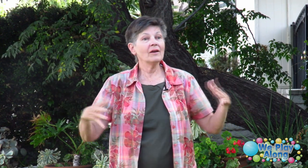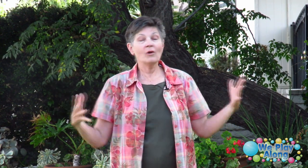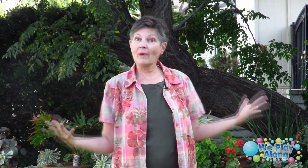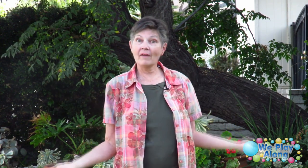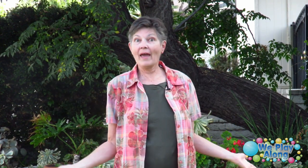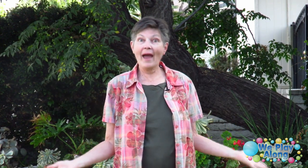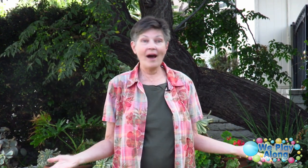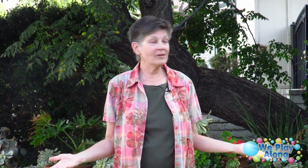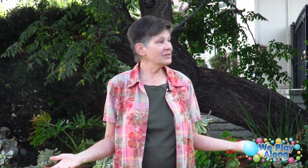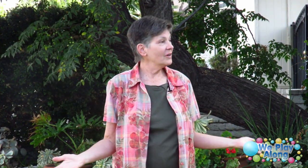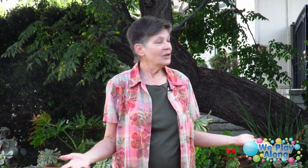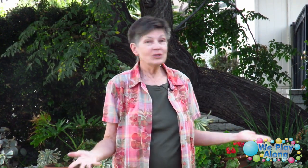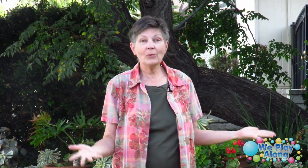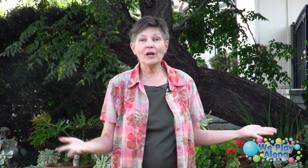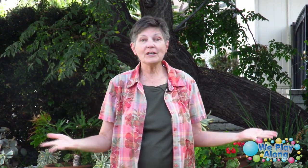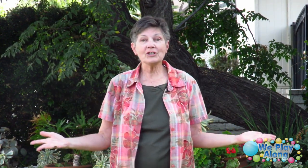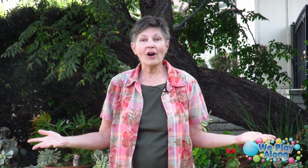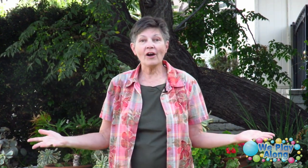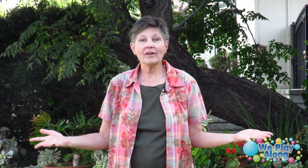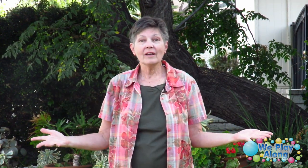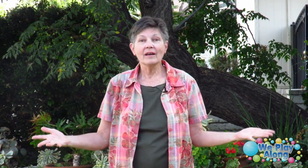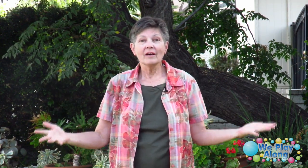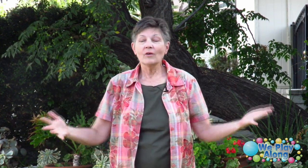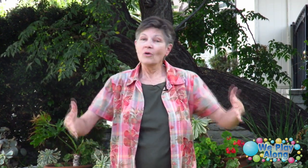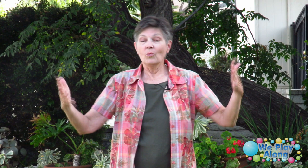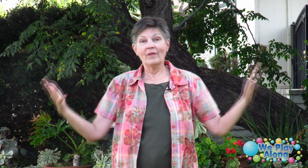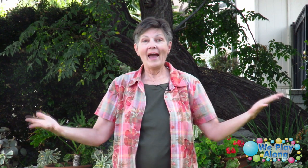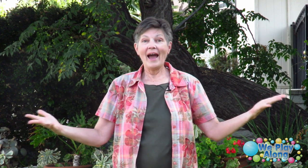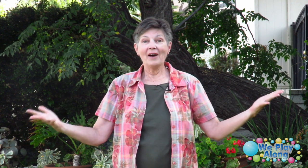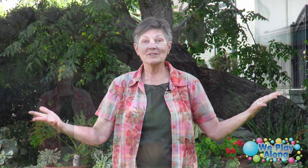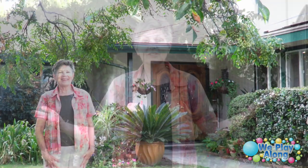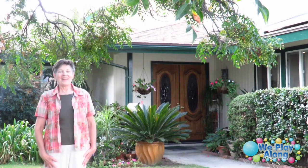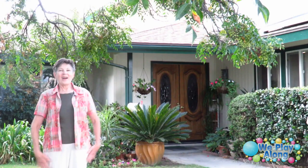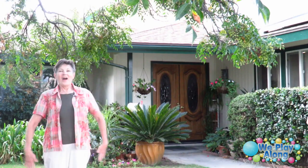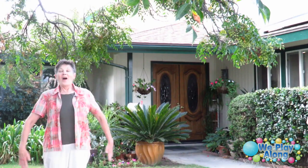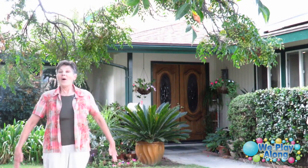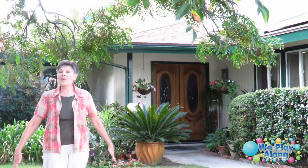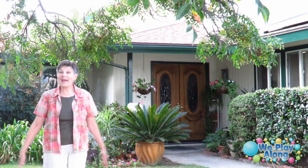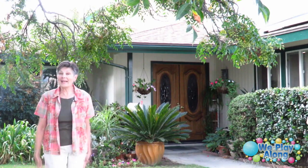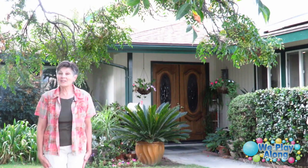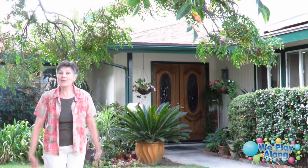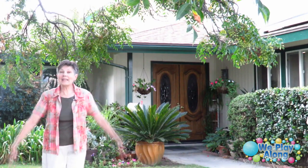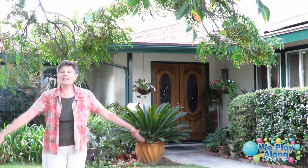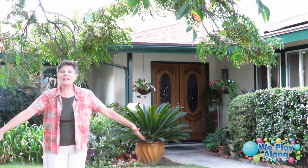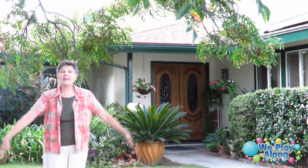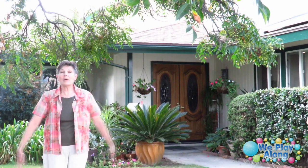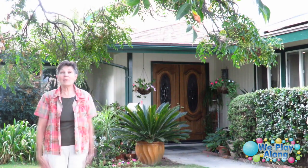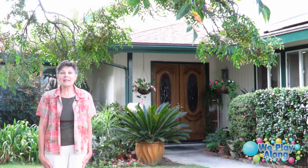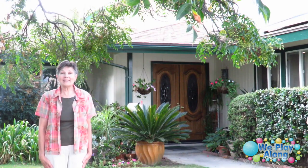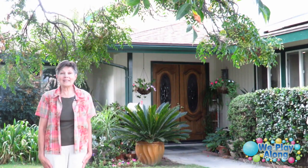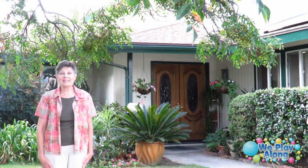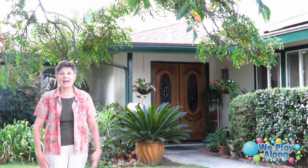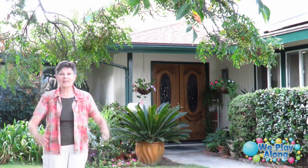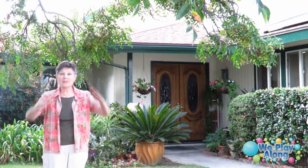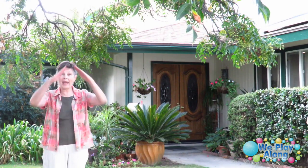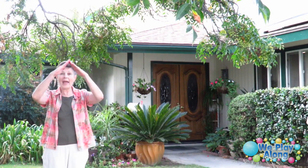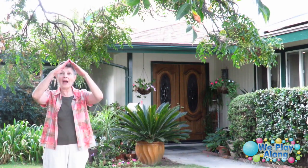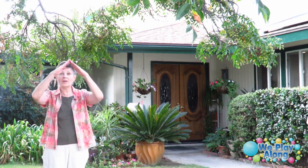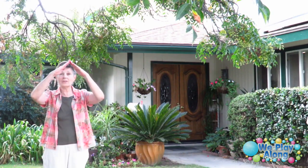around the house. So we're going to start with a house. Okay, so let's look at the basic signs. Okay, house,